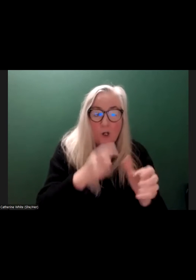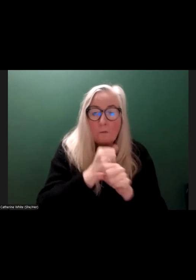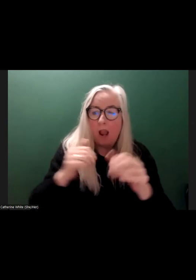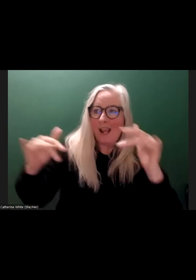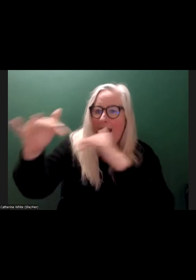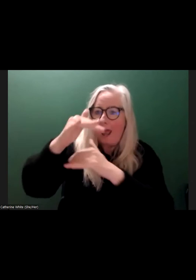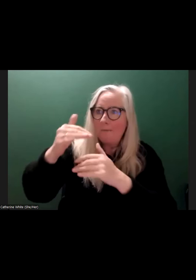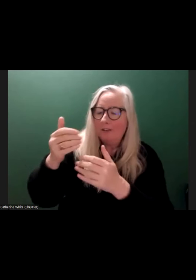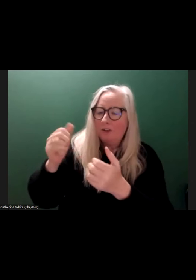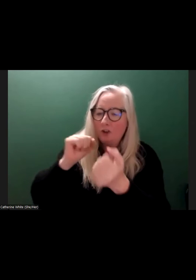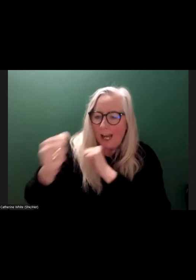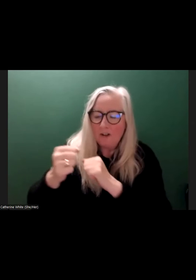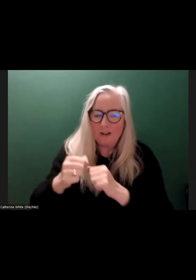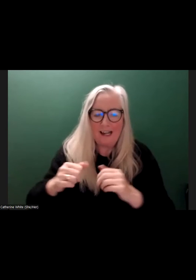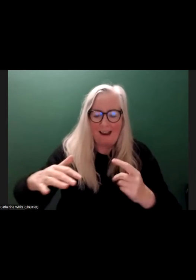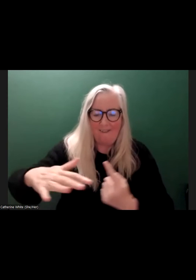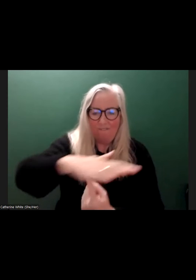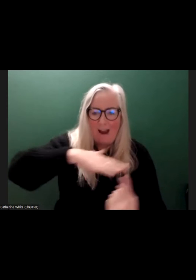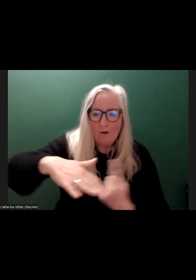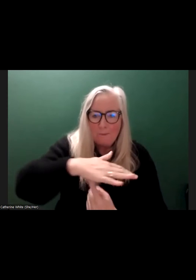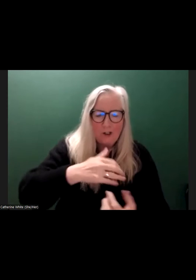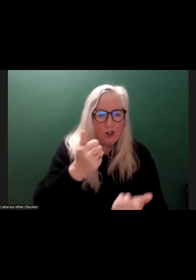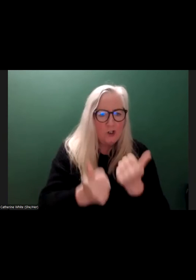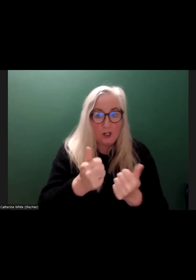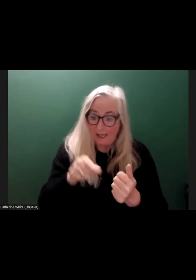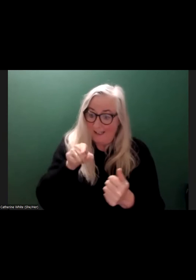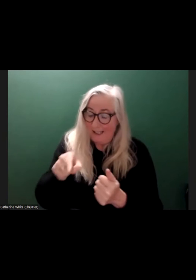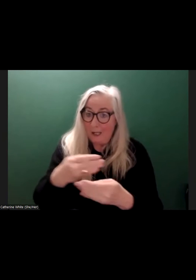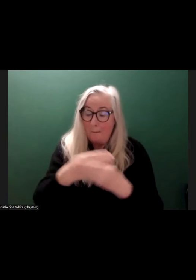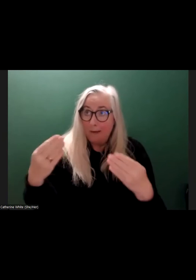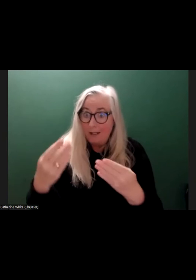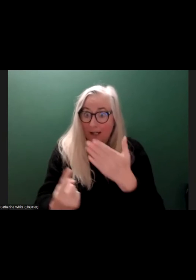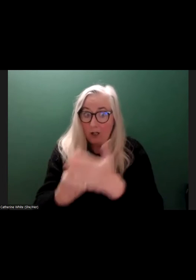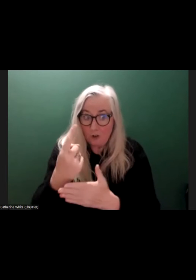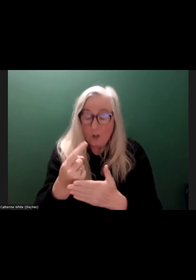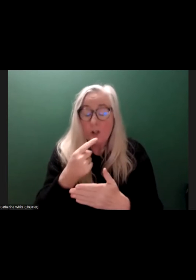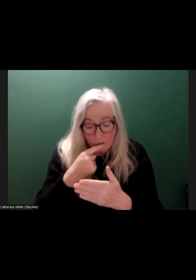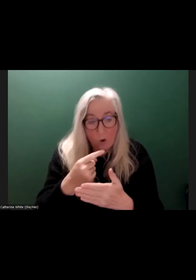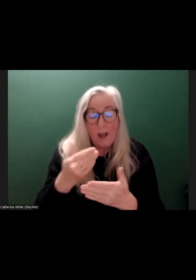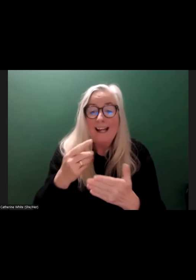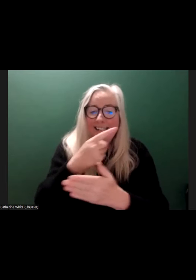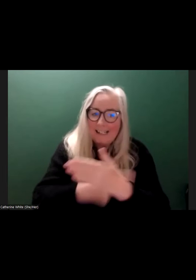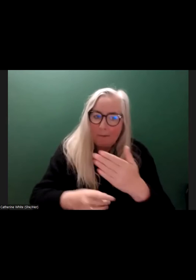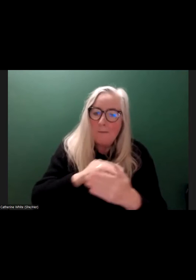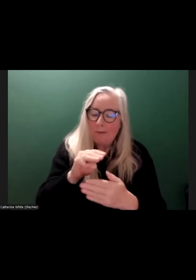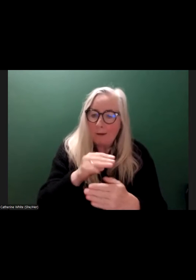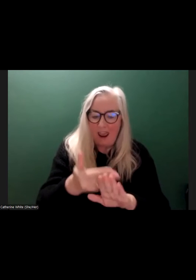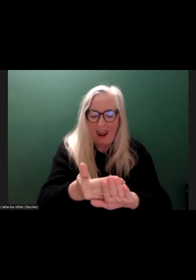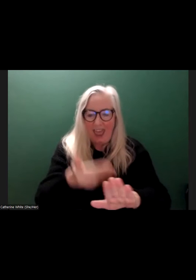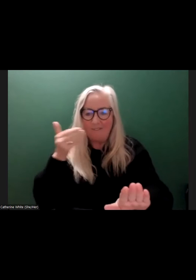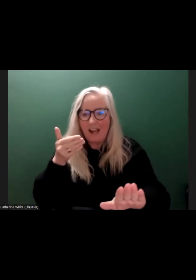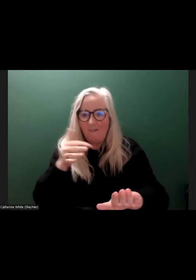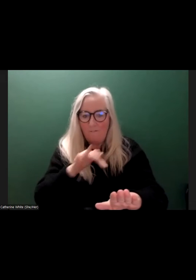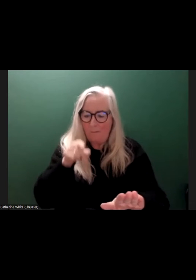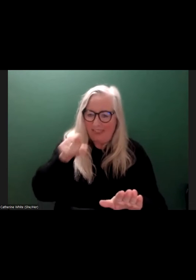and environmental justice, which is a huge issue. And up to this point, more often than not, disabled people have been left out of that conversation about